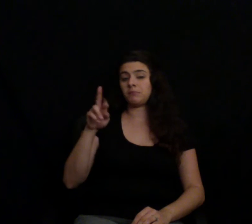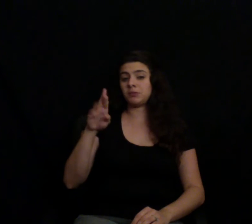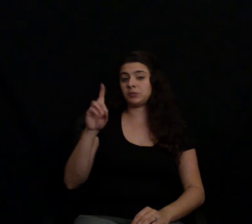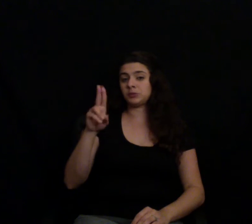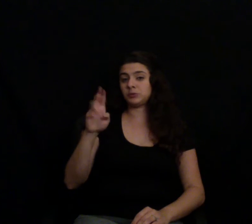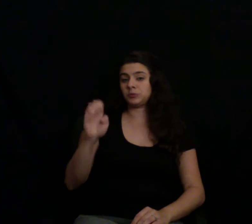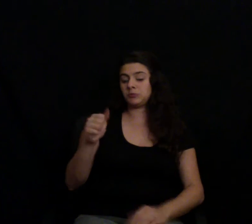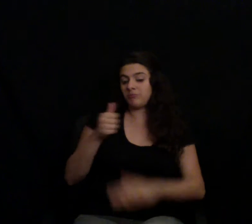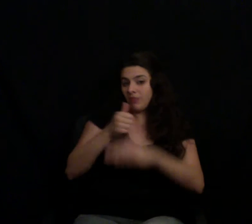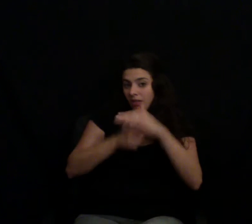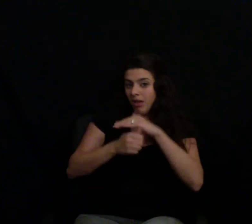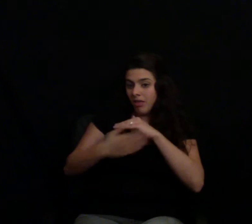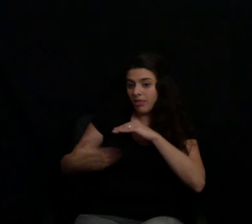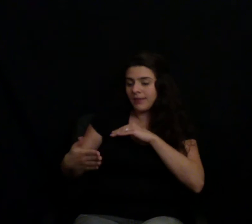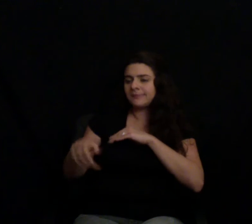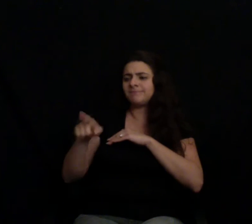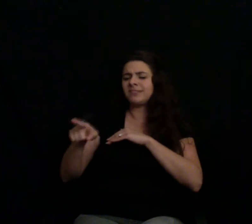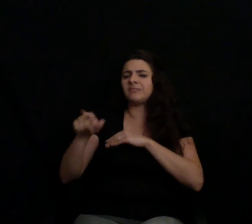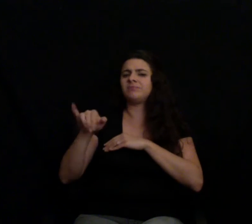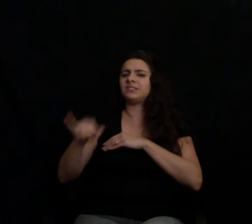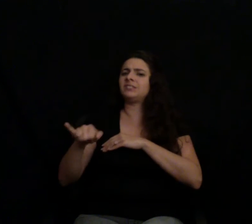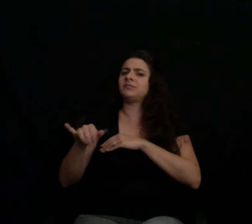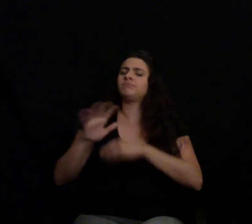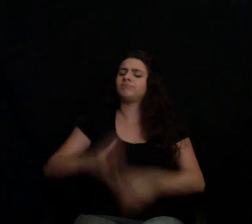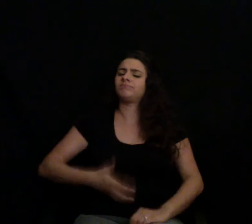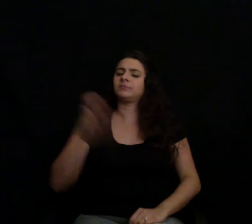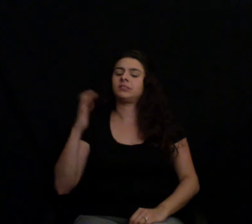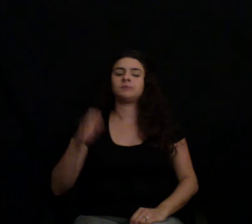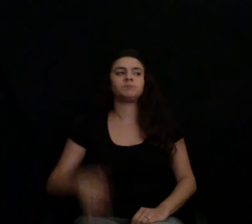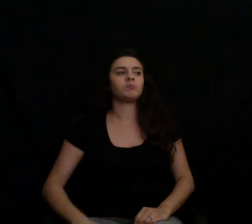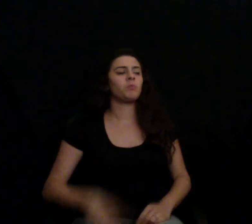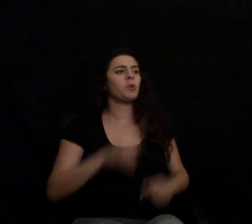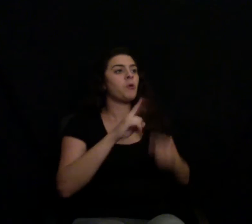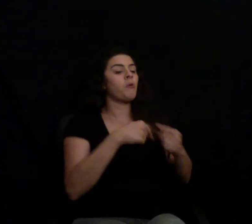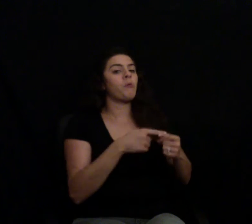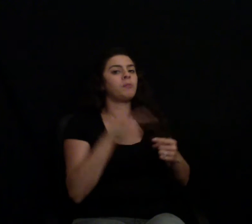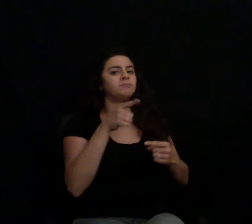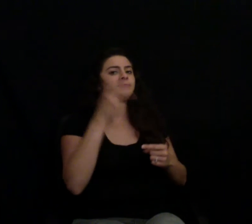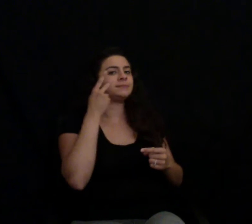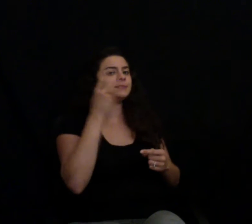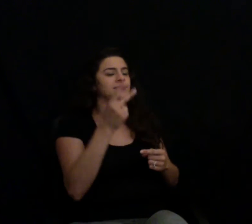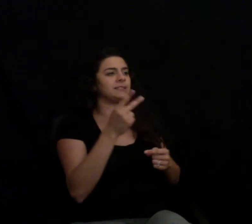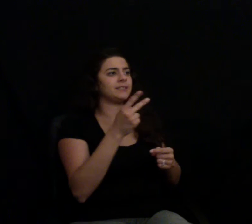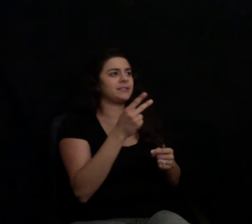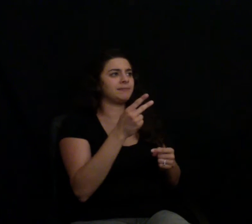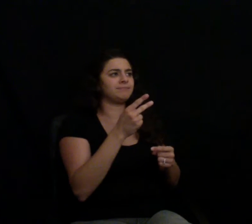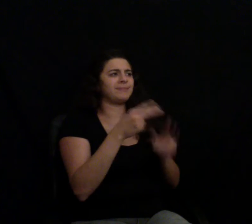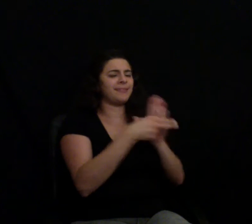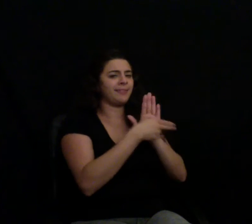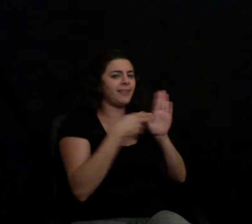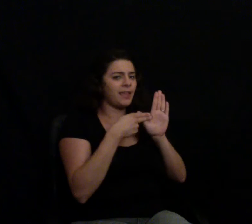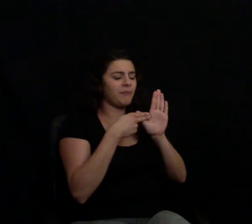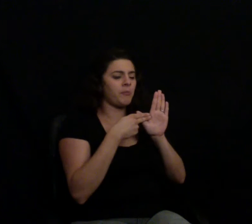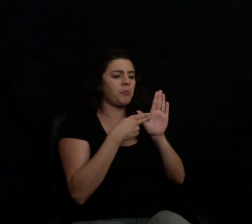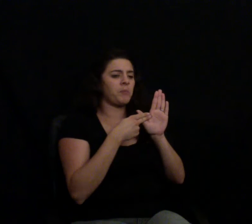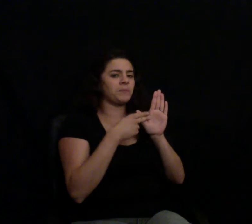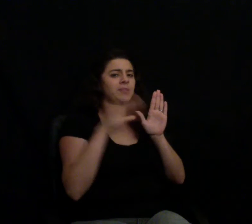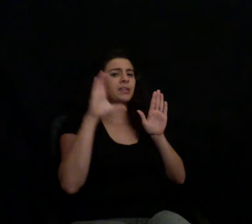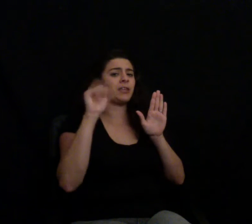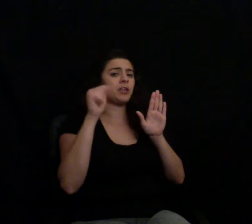terms like cage-free, there's no meat bird in America grown in a cage, never has been, so it's meaningless.